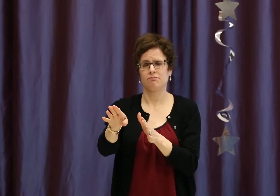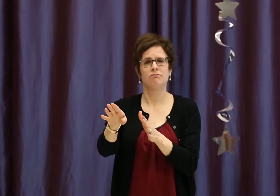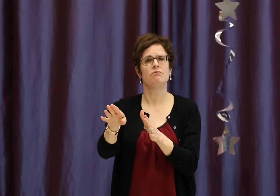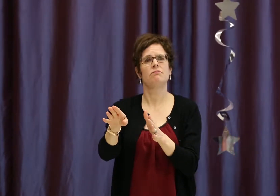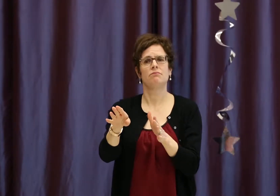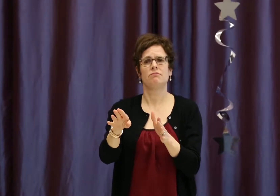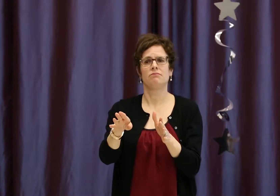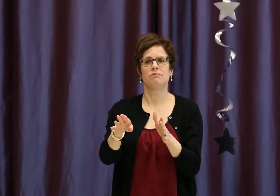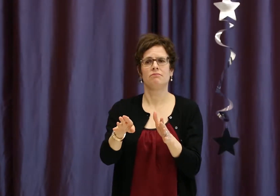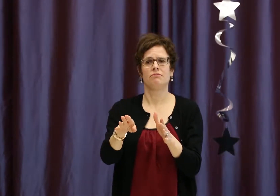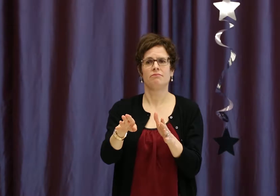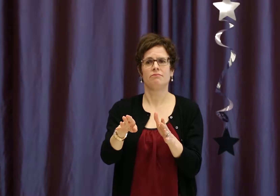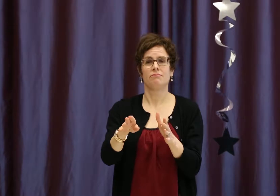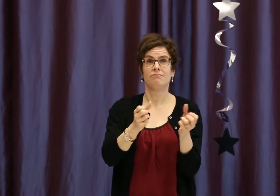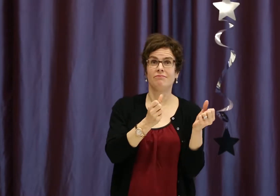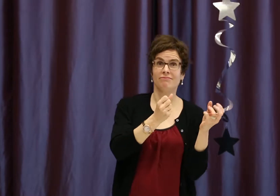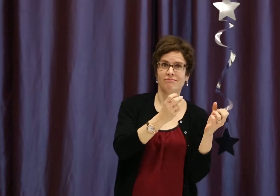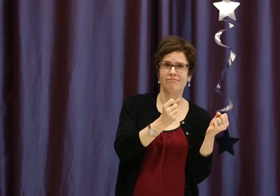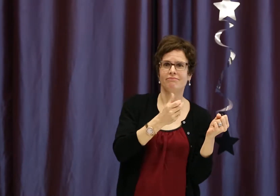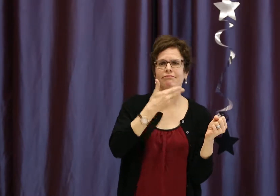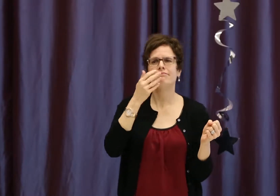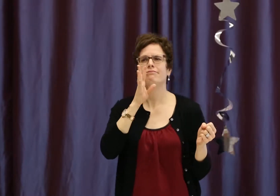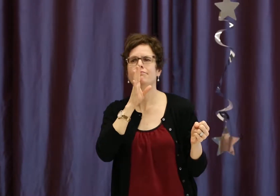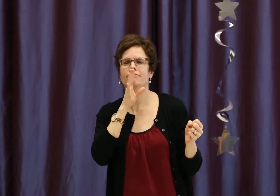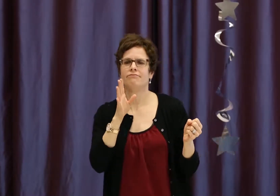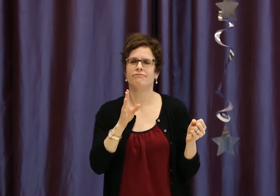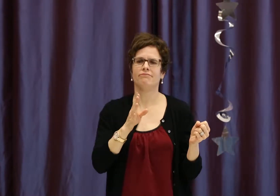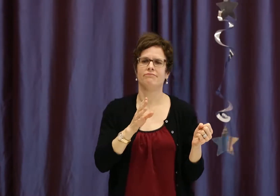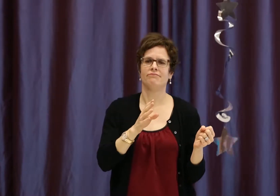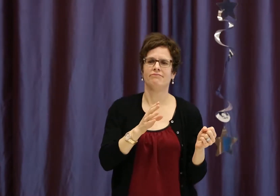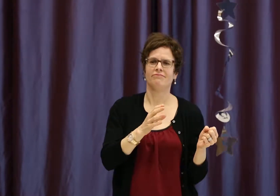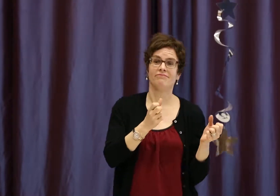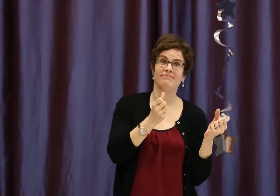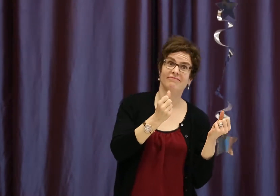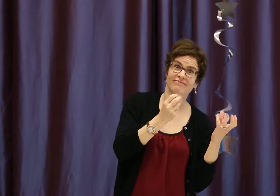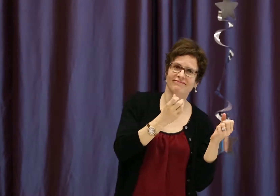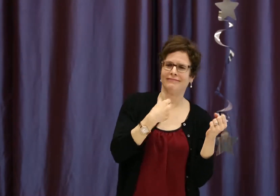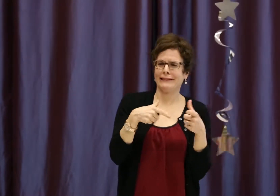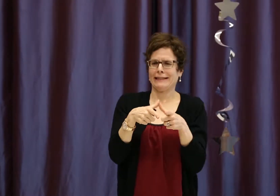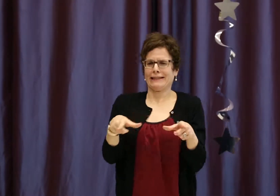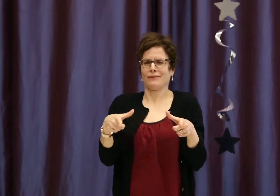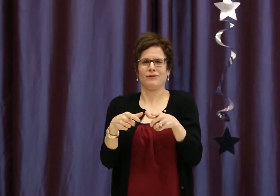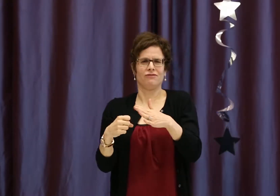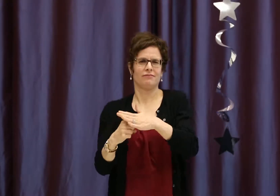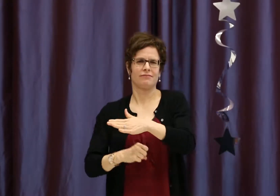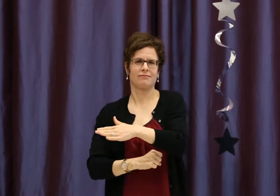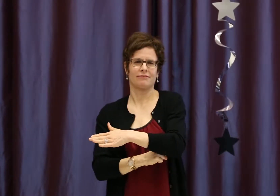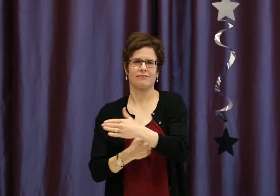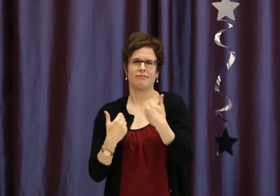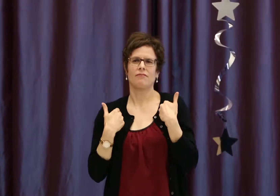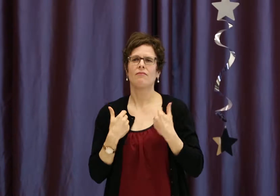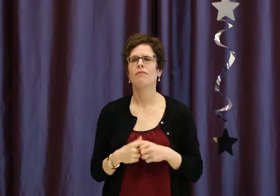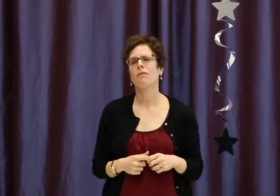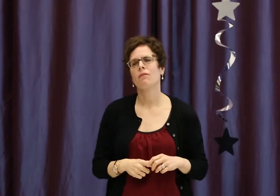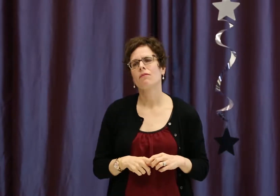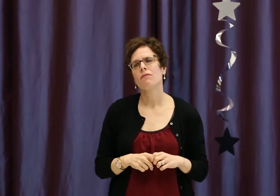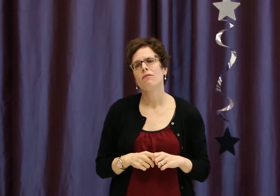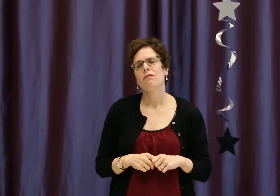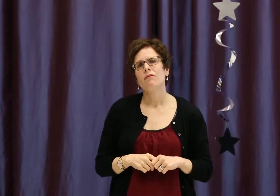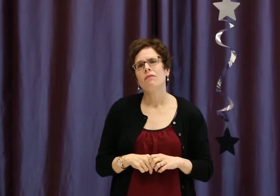spoken language skills. In fact, the evidence speaks to exactly the opposite. If a child is learning a visual language, it provides them